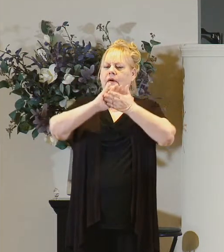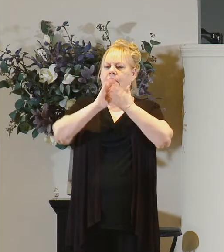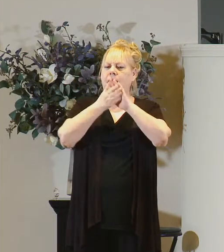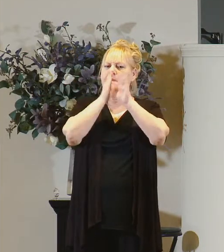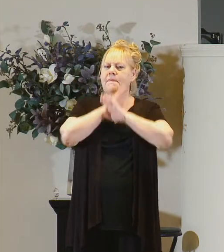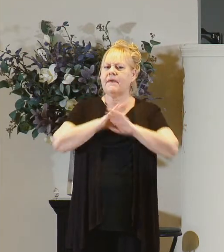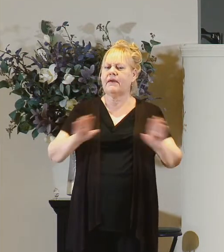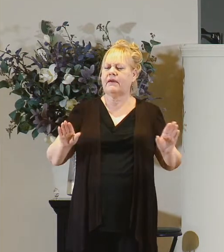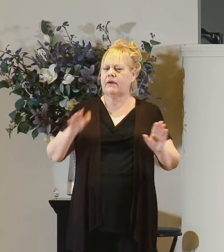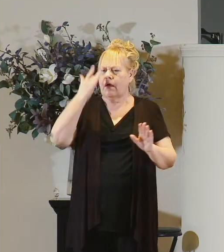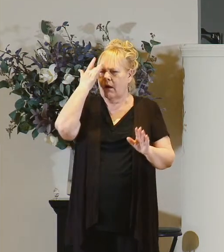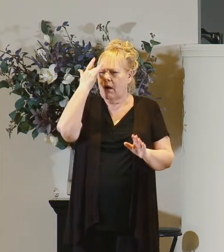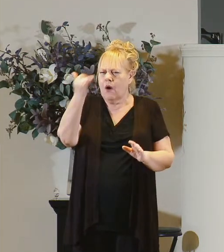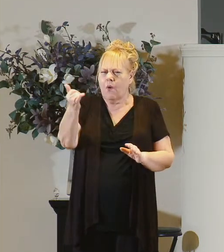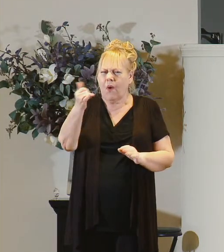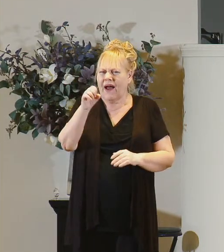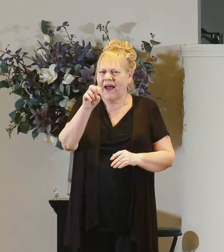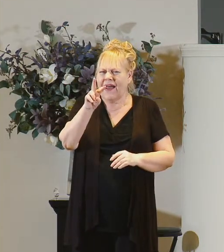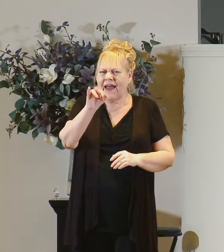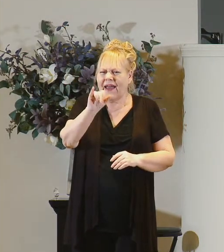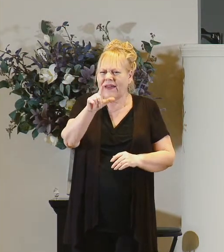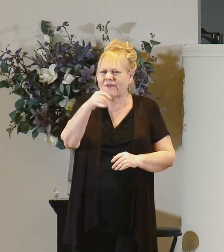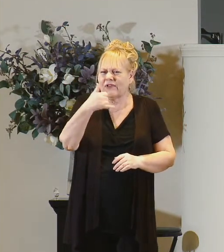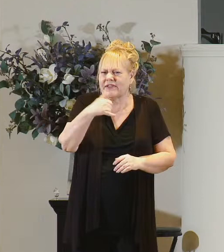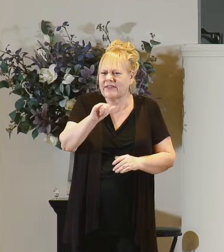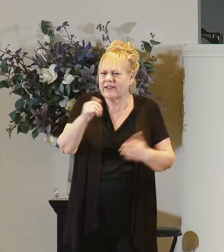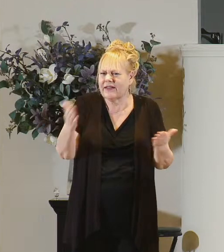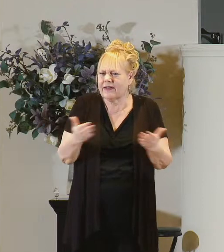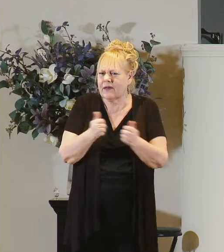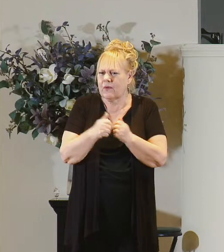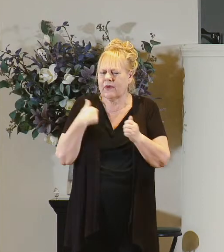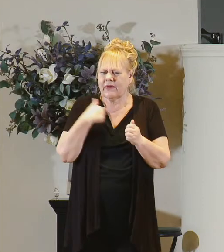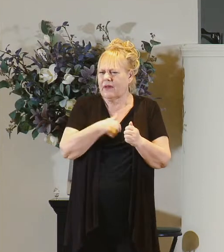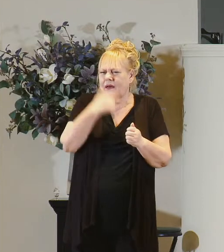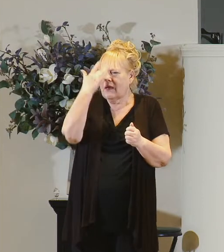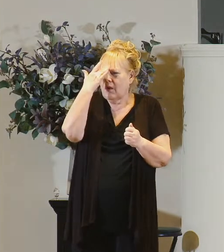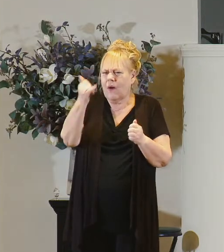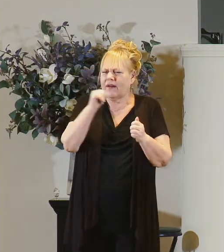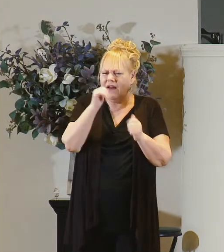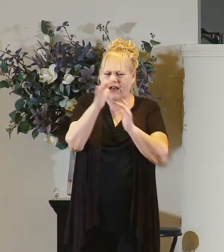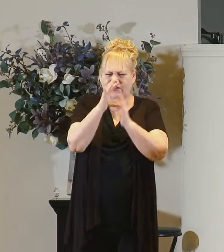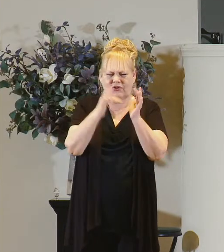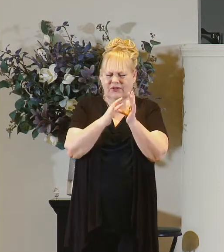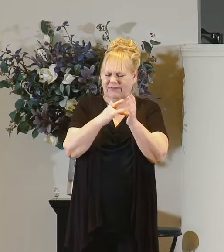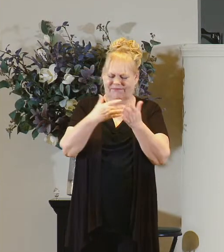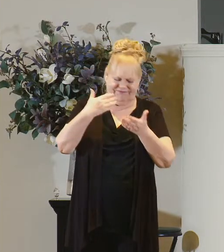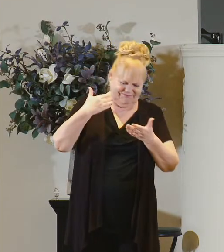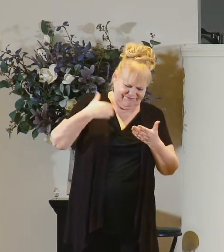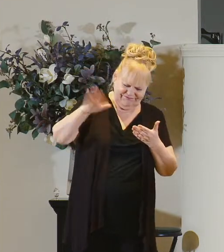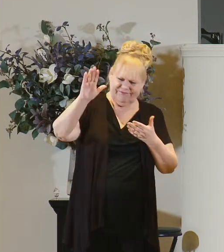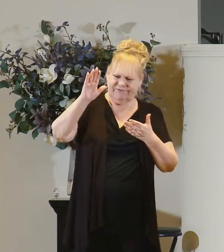why is evil still here with us why doesn't jesus just make it leave